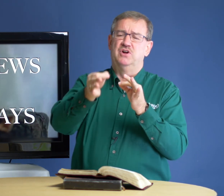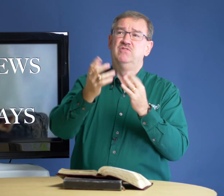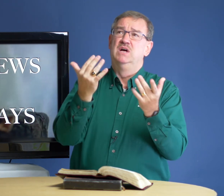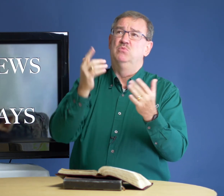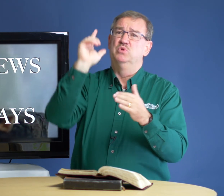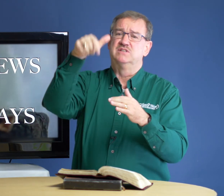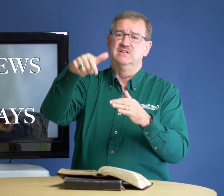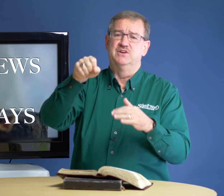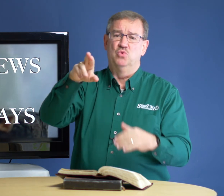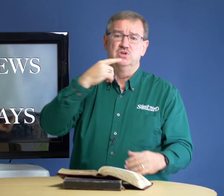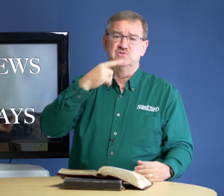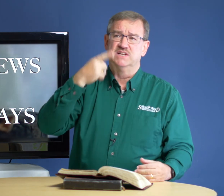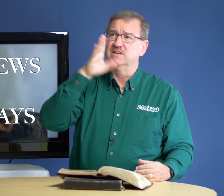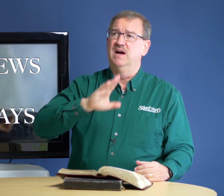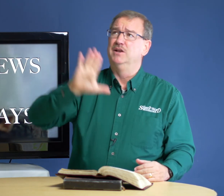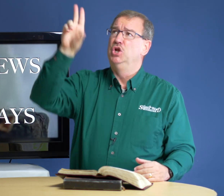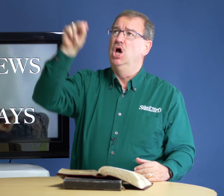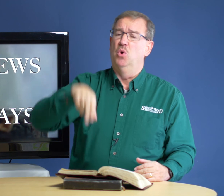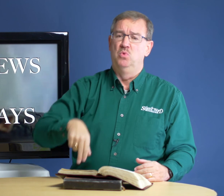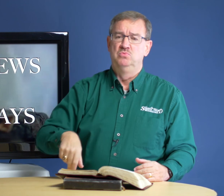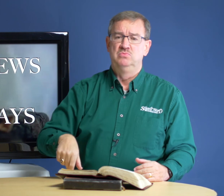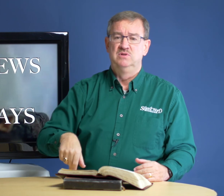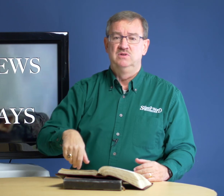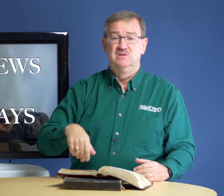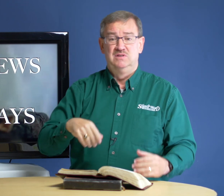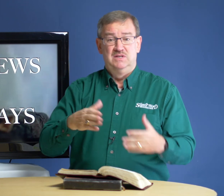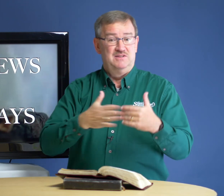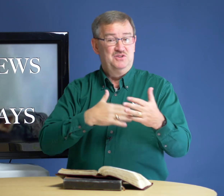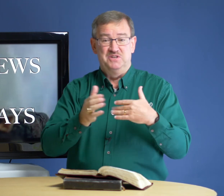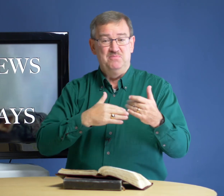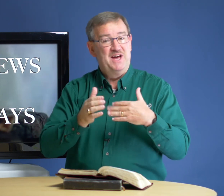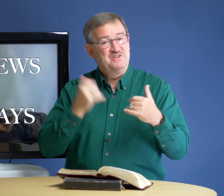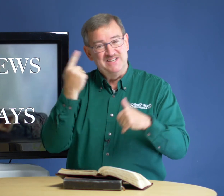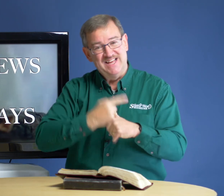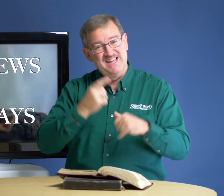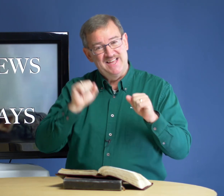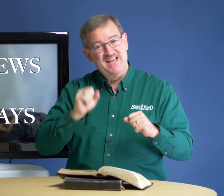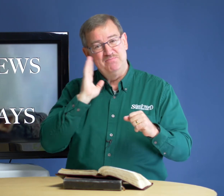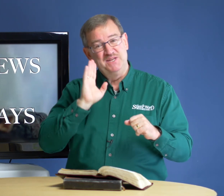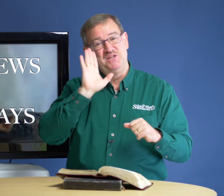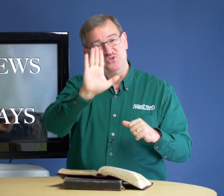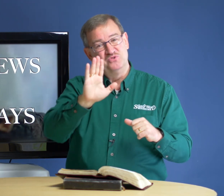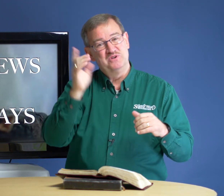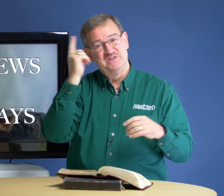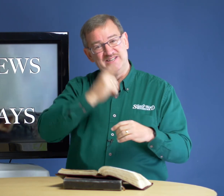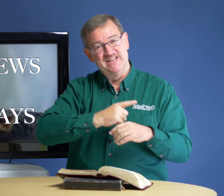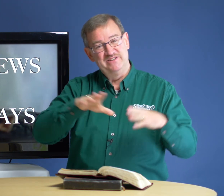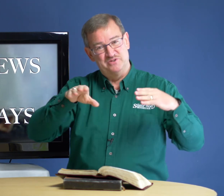off. I'm going to wait till later. Or you said to God, no. You know, it doesn't matter. Today can be your day to